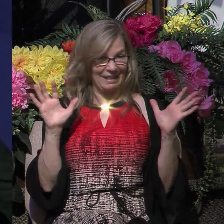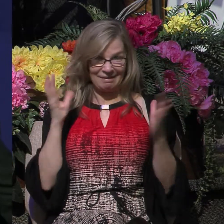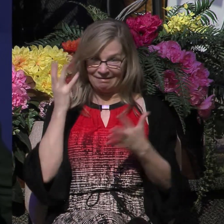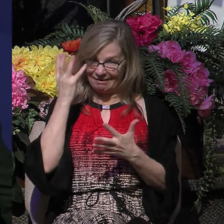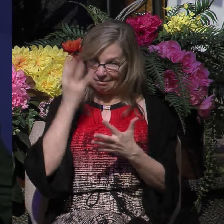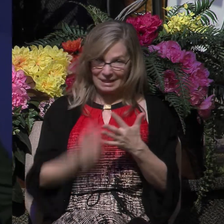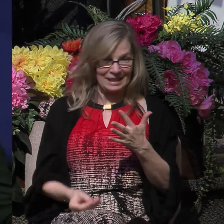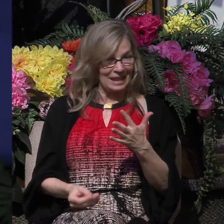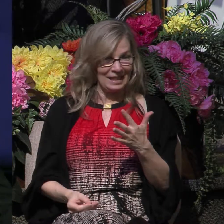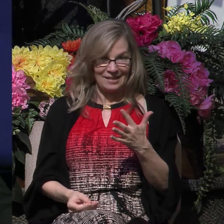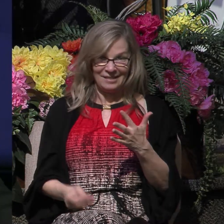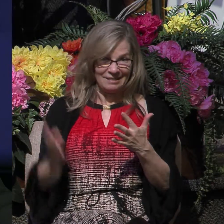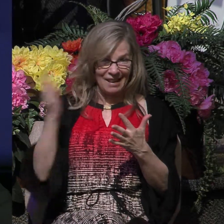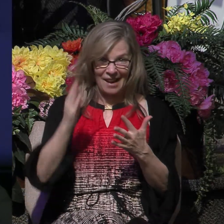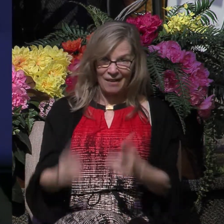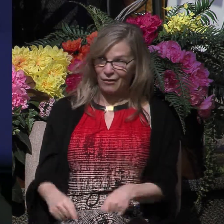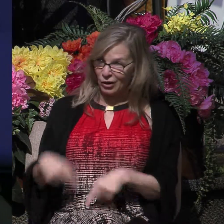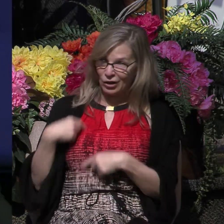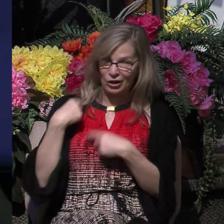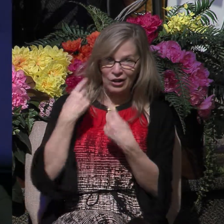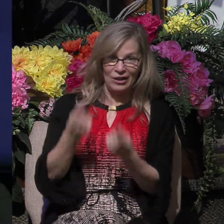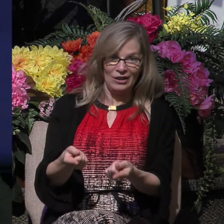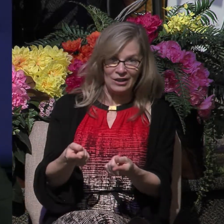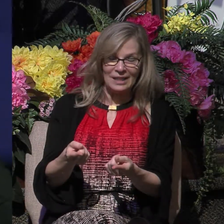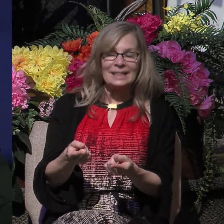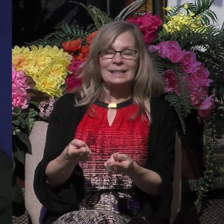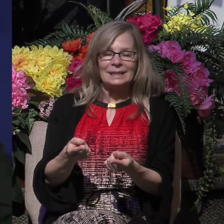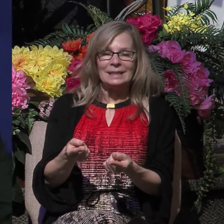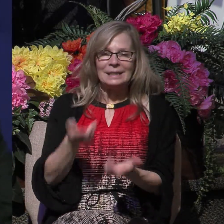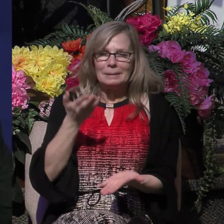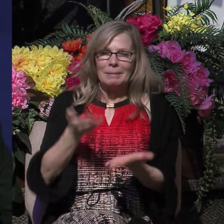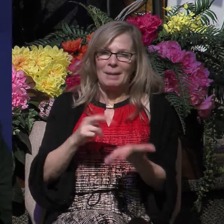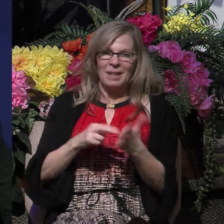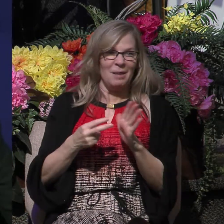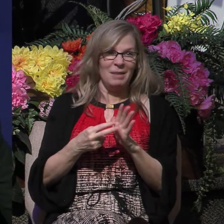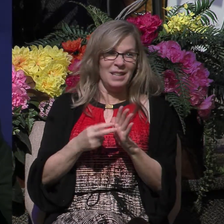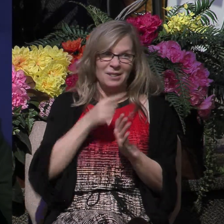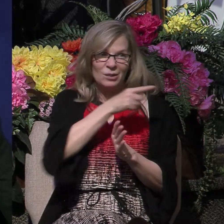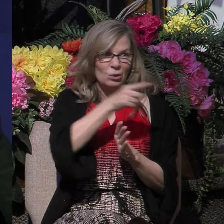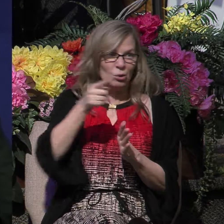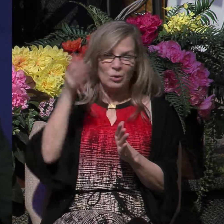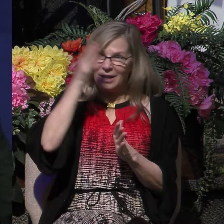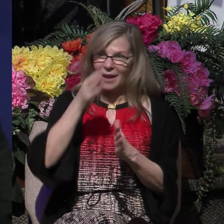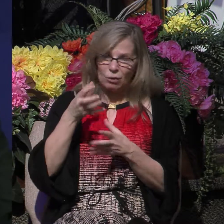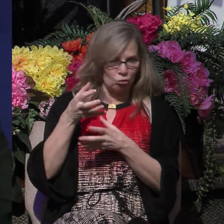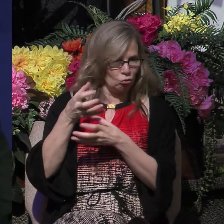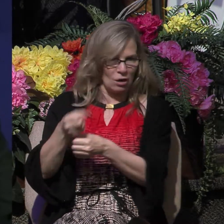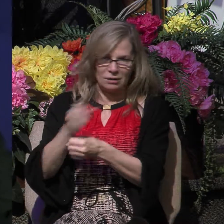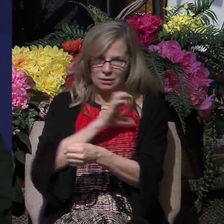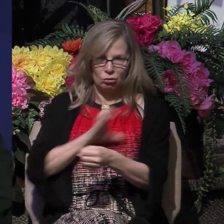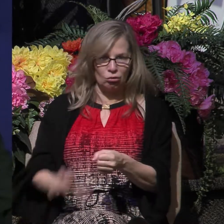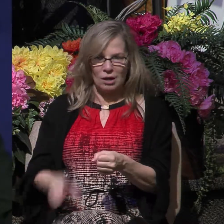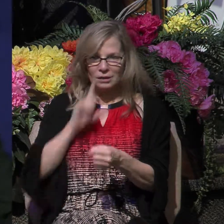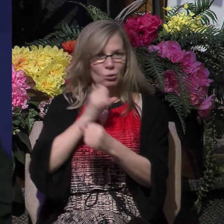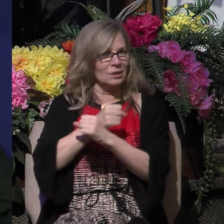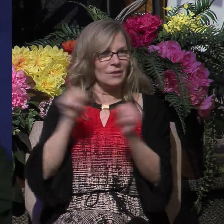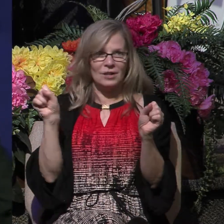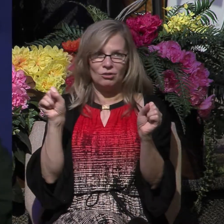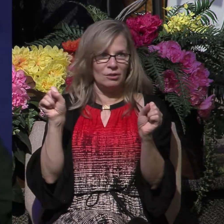been, then it indicates you have never really trusted Christ for salvation. So as the scripture says, examine yourselves